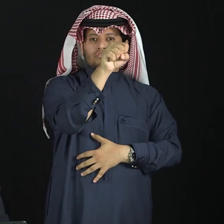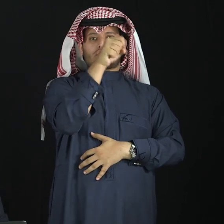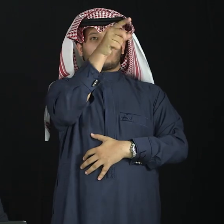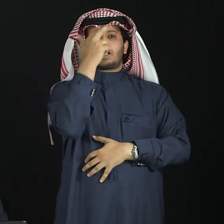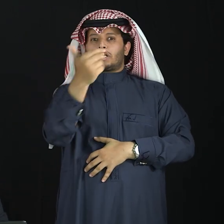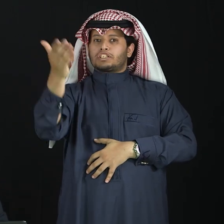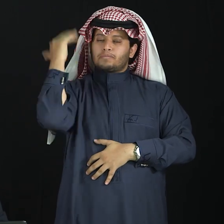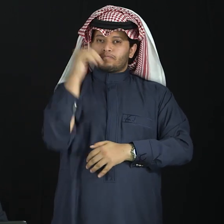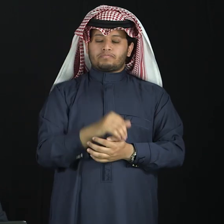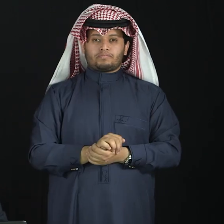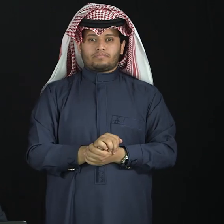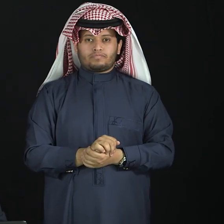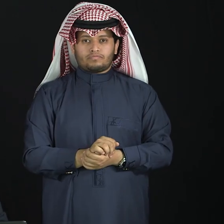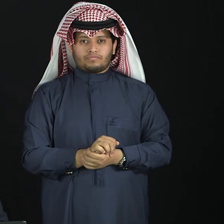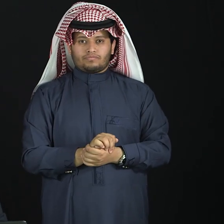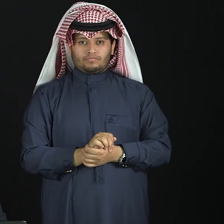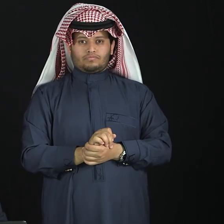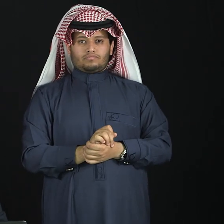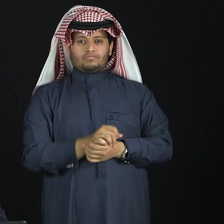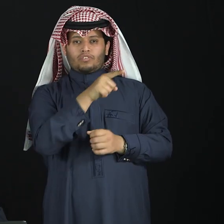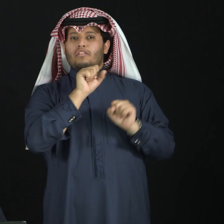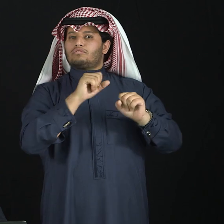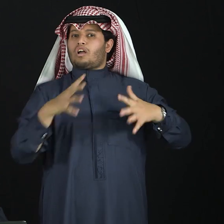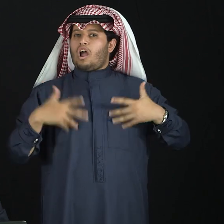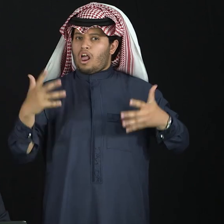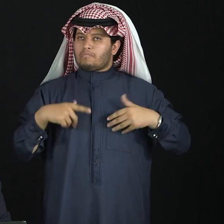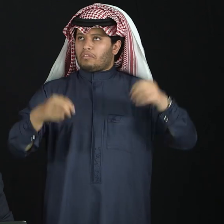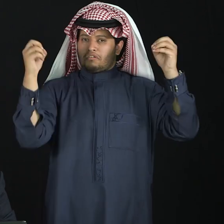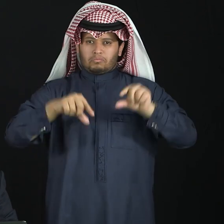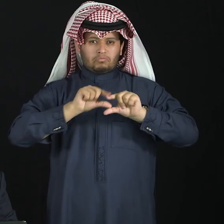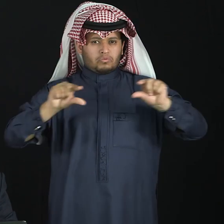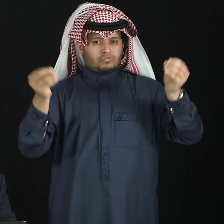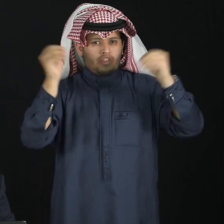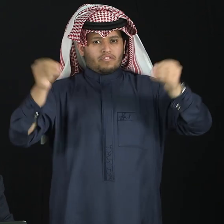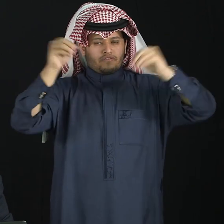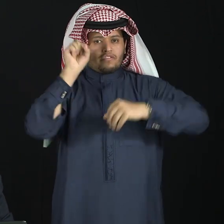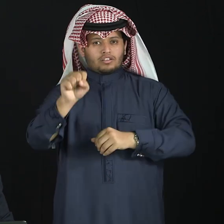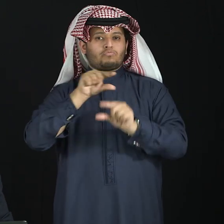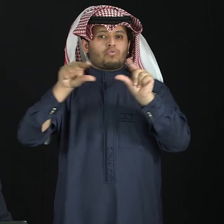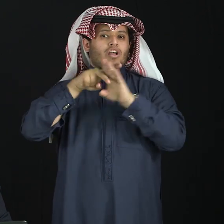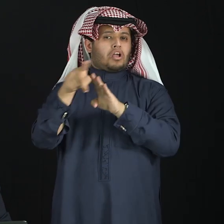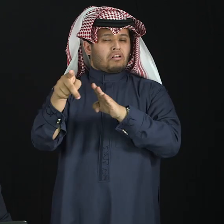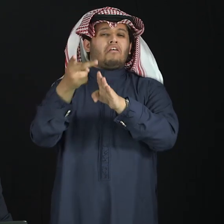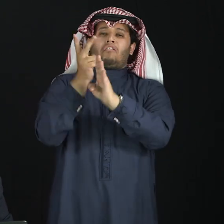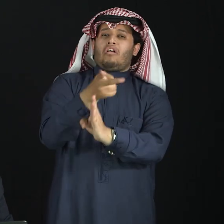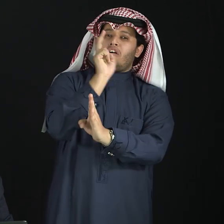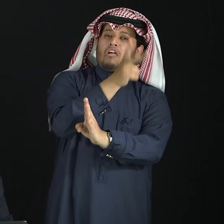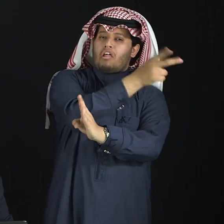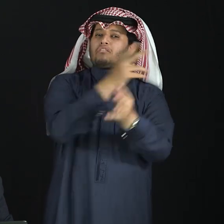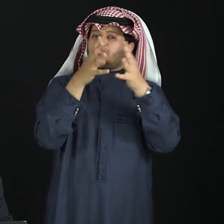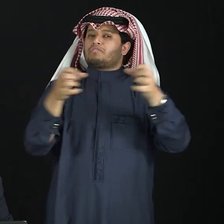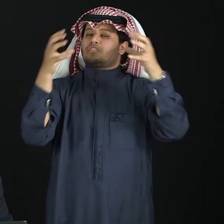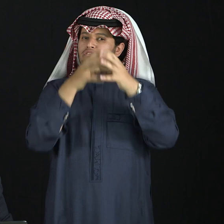nearer to him to understand. Then at the end of the point, in fact, we're supposed to know that it is a horse. We've got so many, fact,